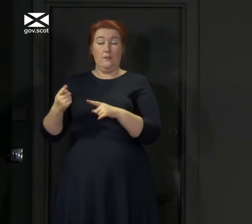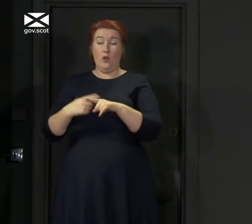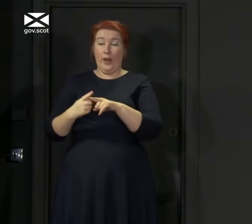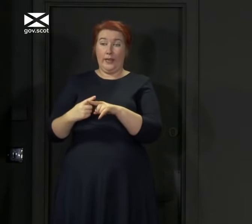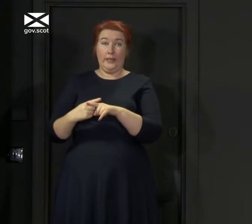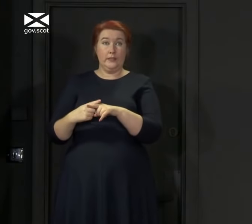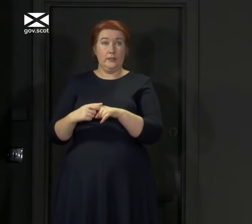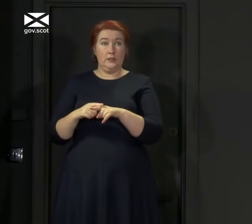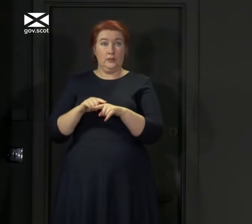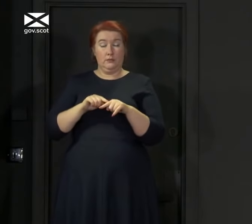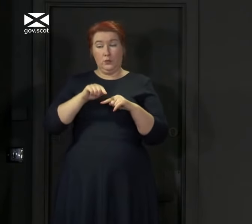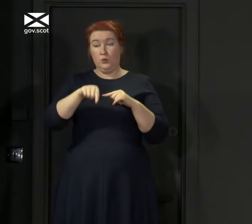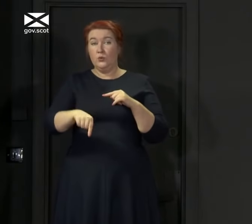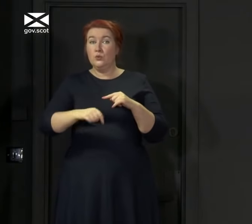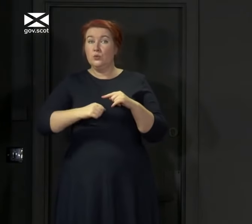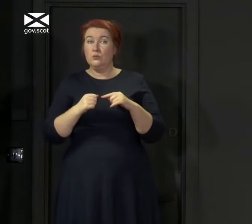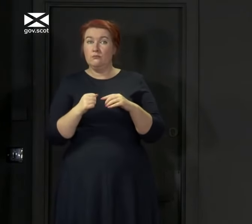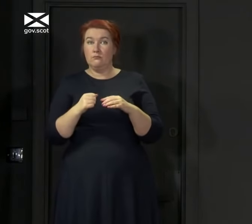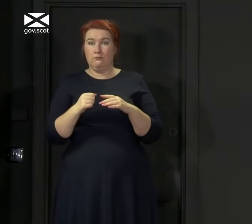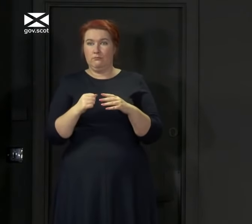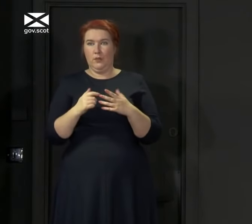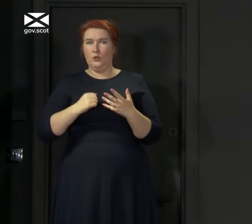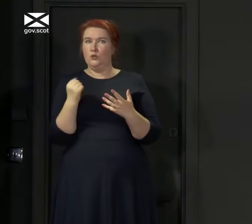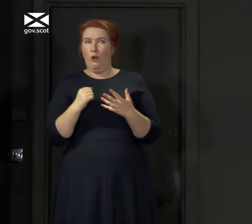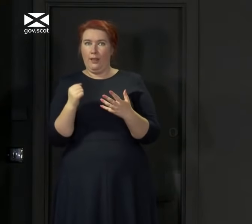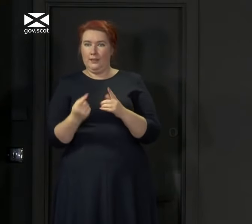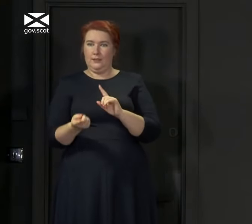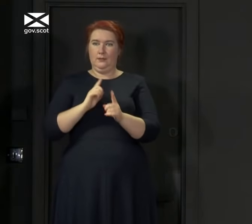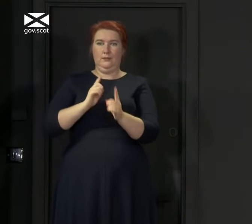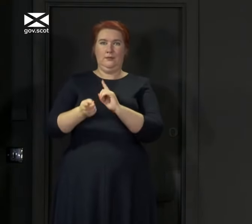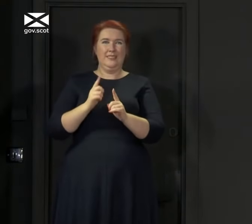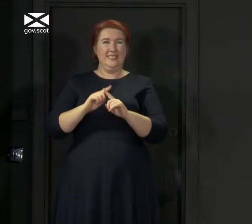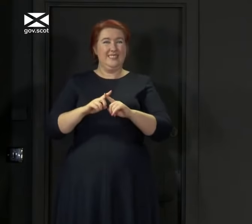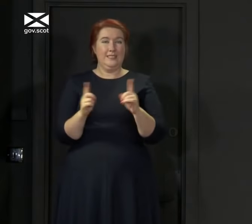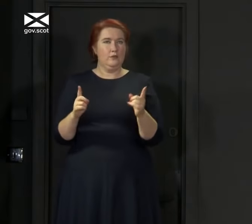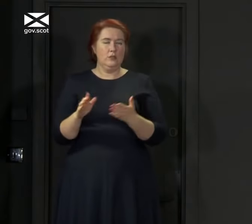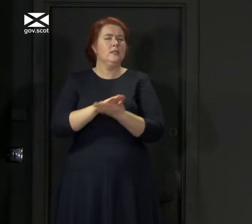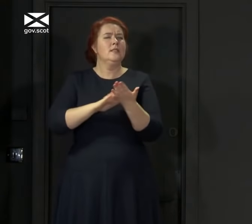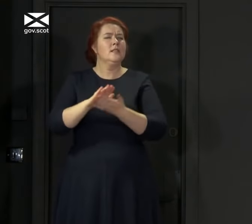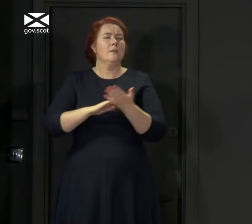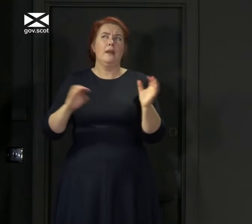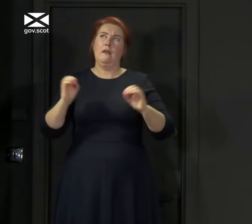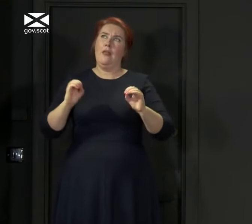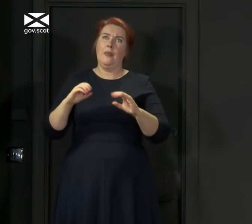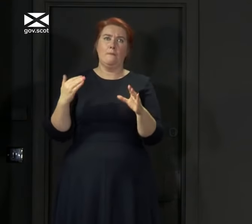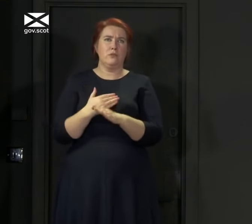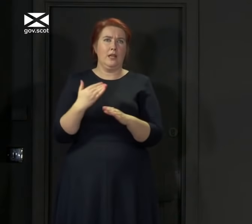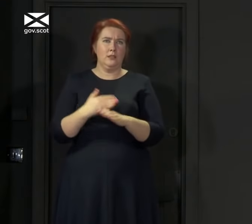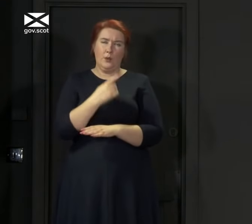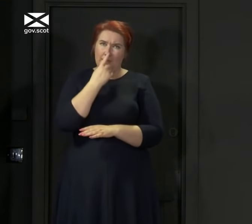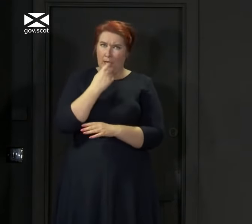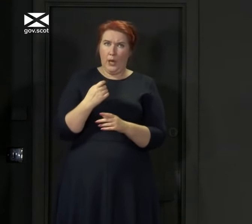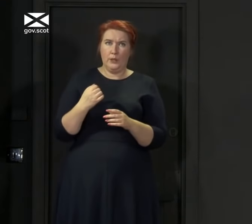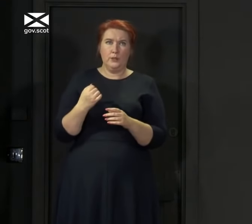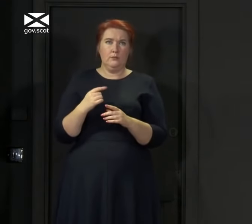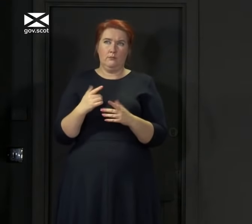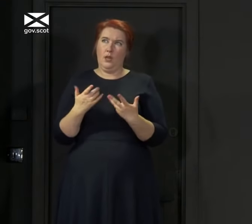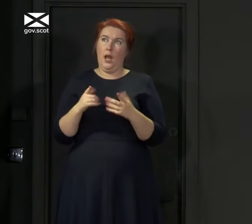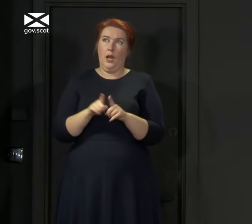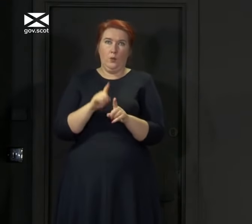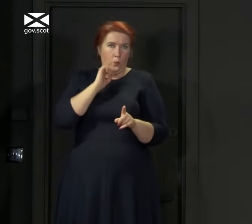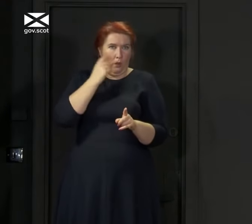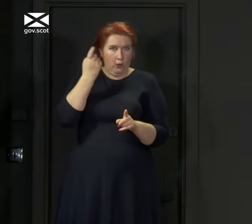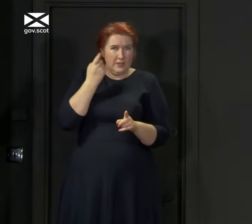into Scotland travel or Scotland into England travel is different. It doesn't mean there's no practical things that we can and will, if necessary, consider.